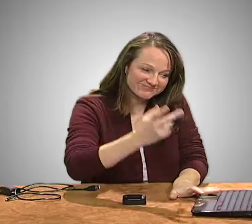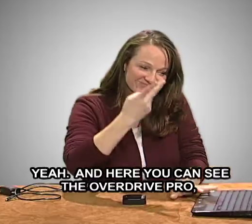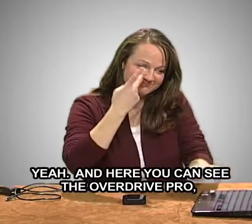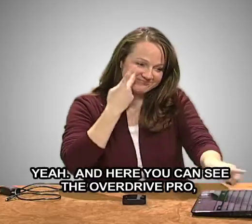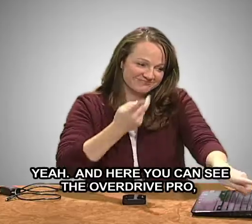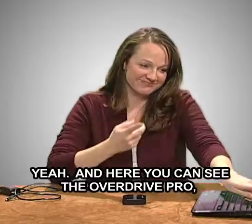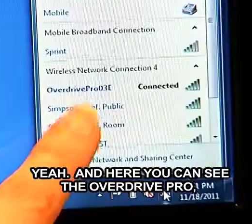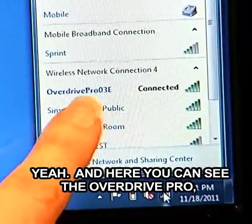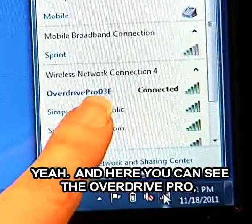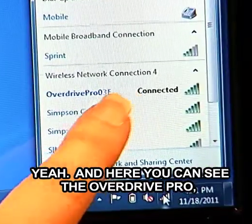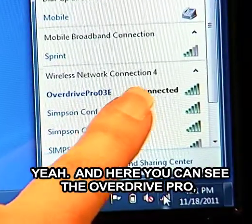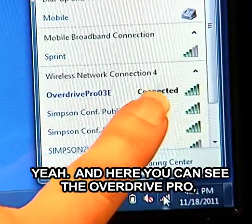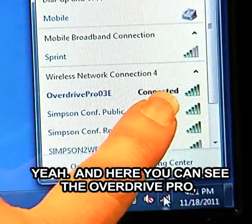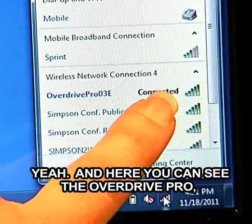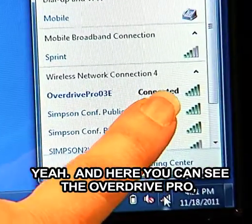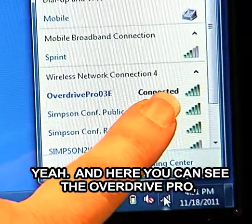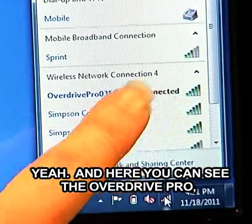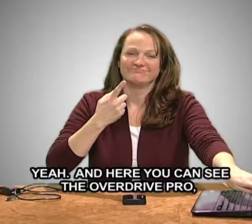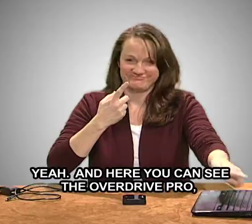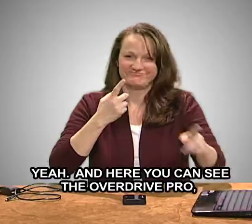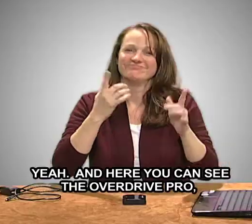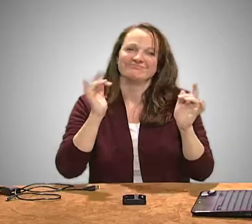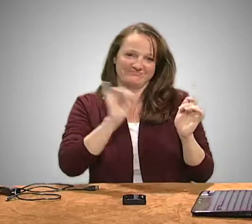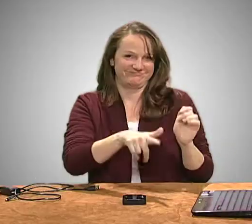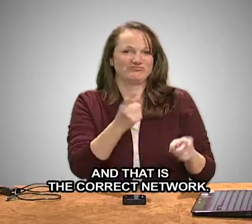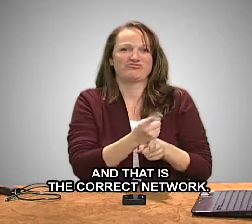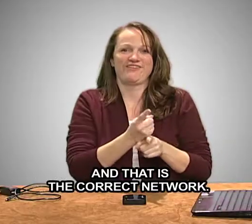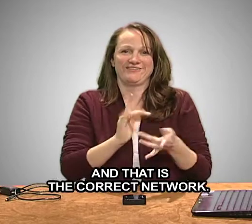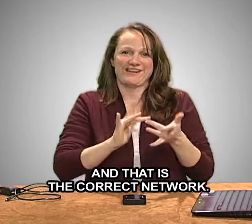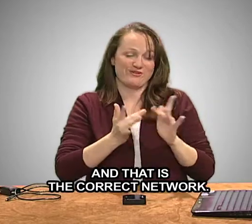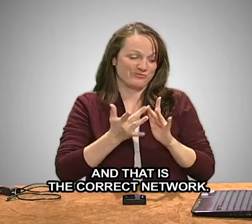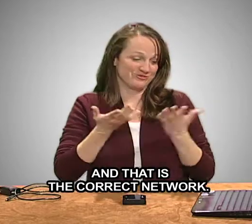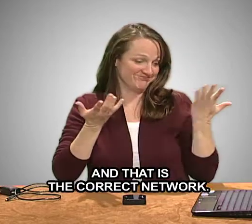Yep, and here you can see the OverDrive Pro. And that is the correct network.